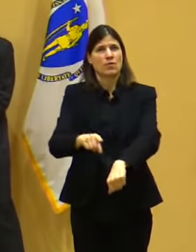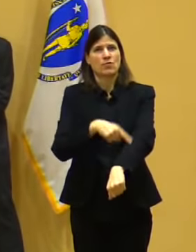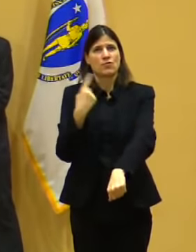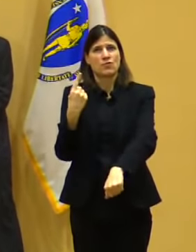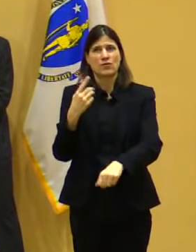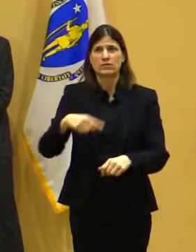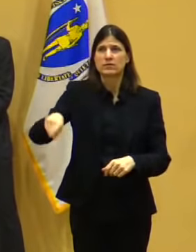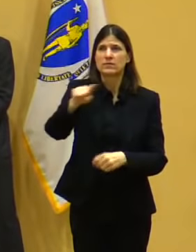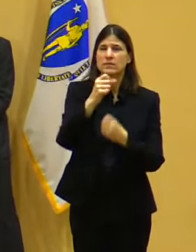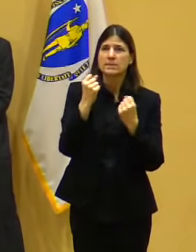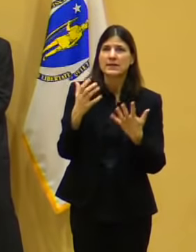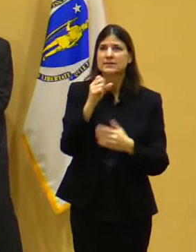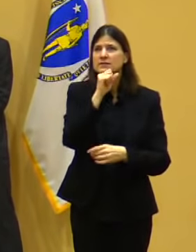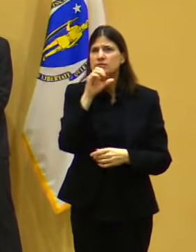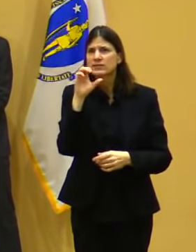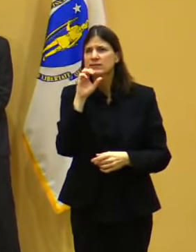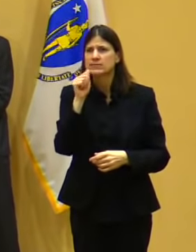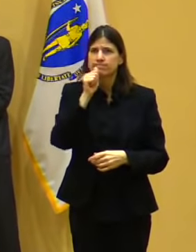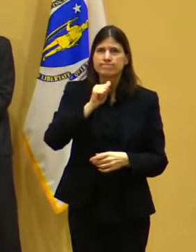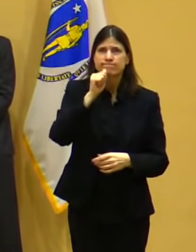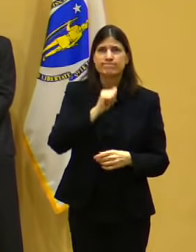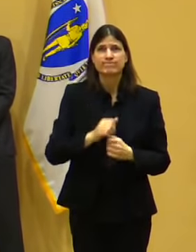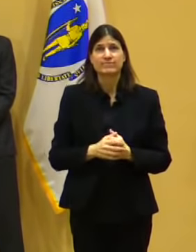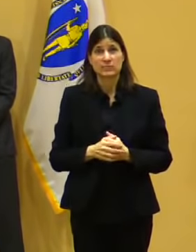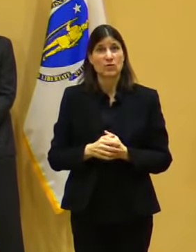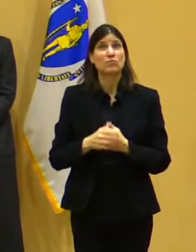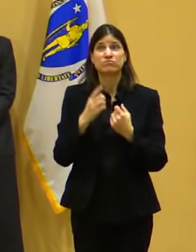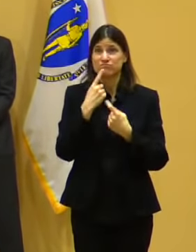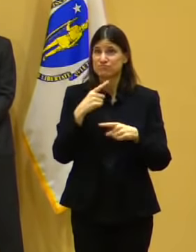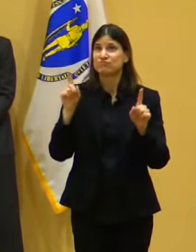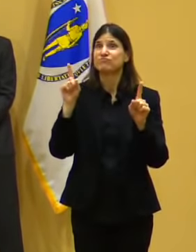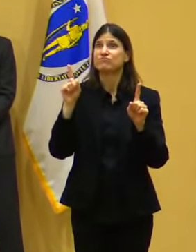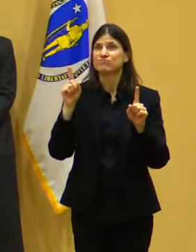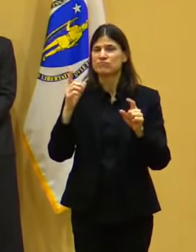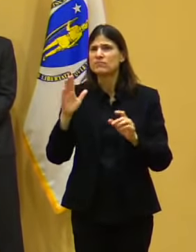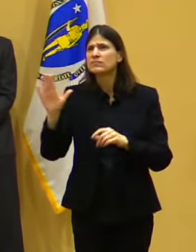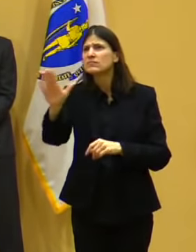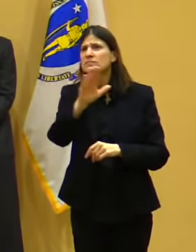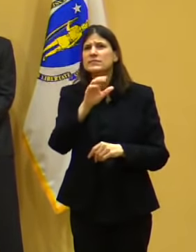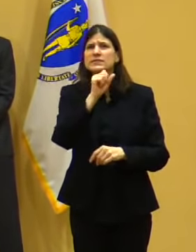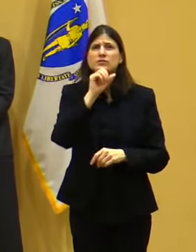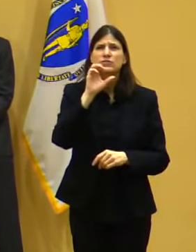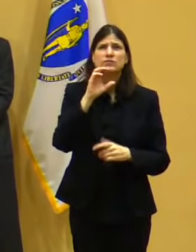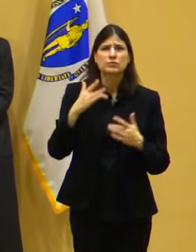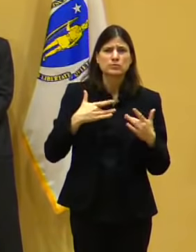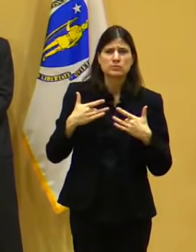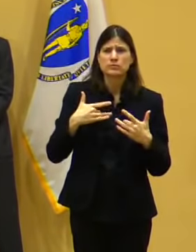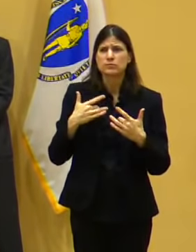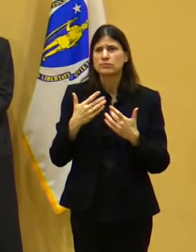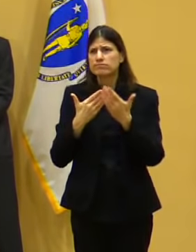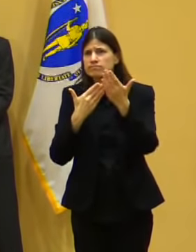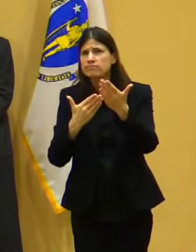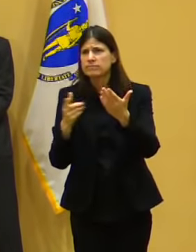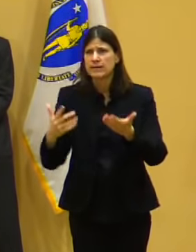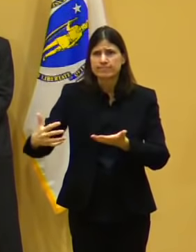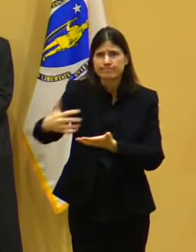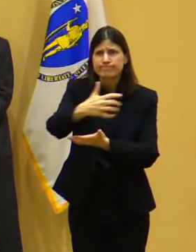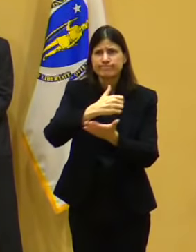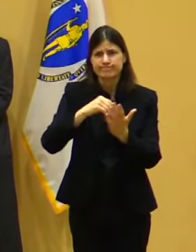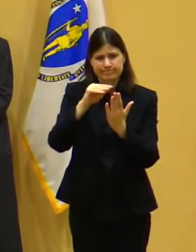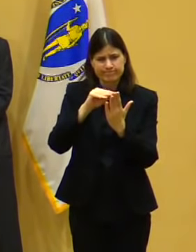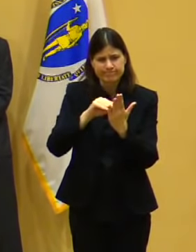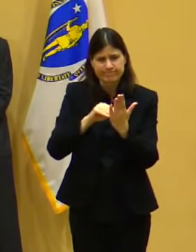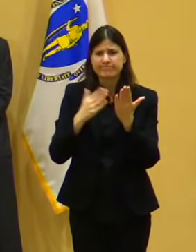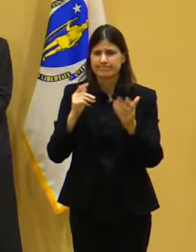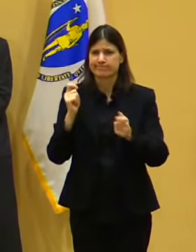shut down. So we've been able to hear the concerns. We've been able to provide that support. And we've been able really to help behind